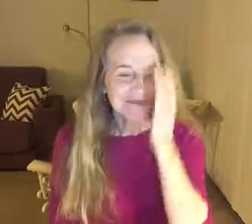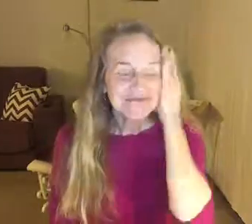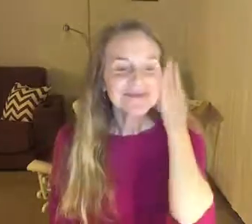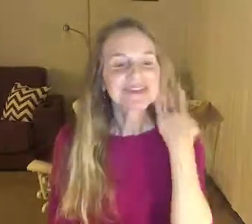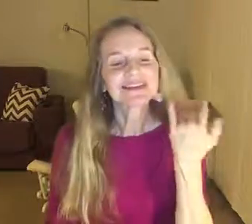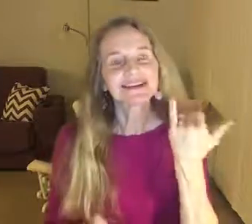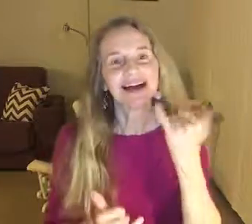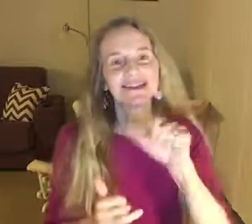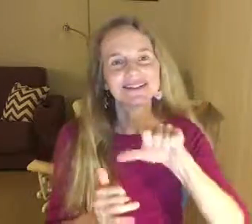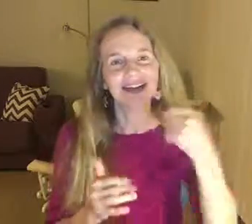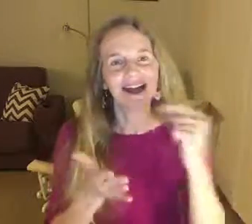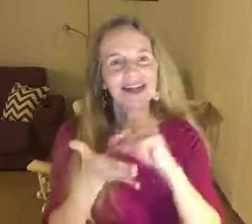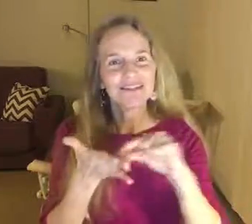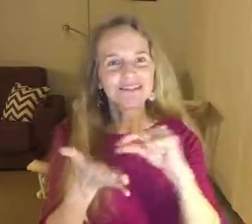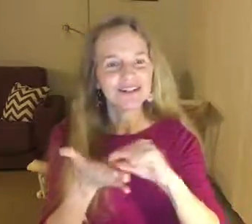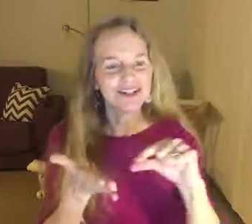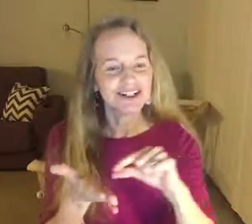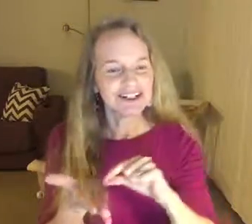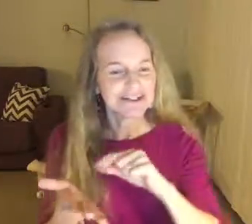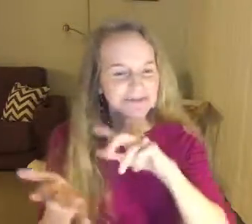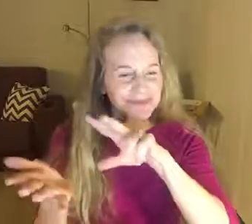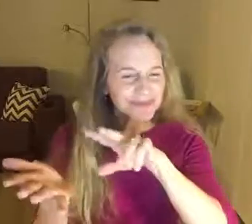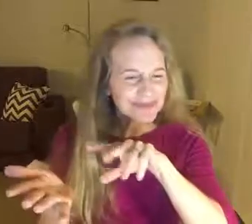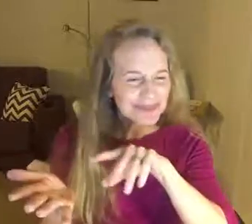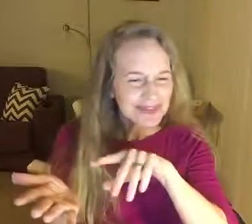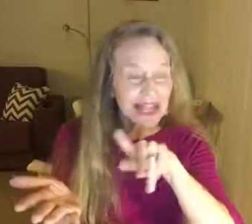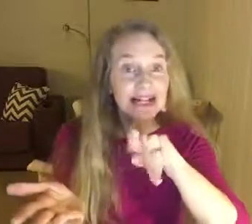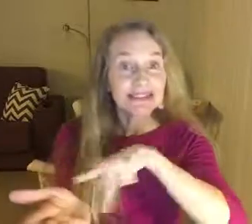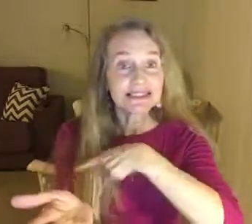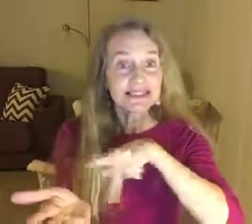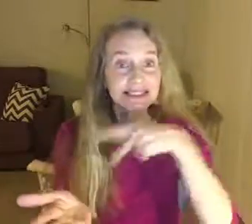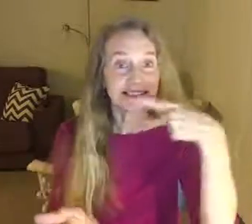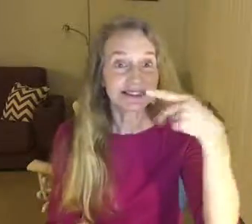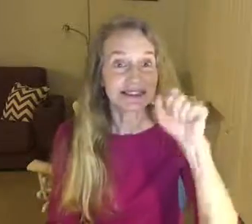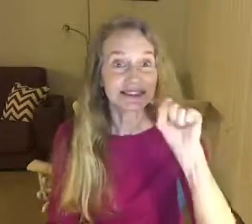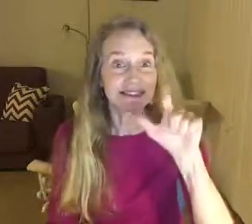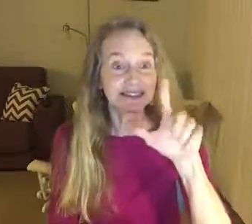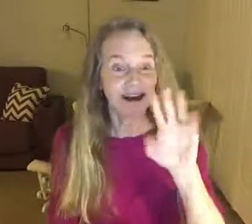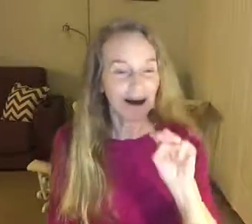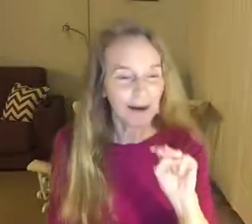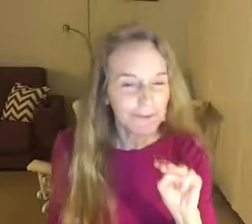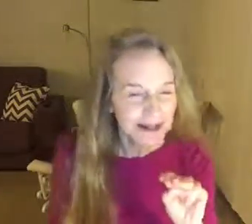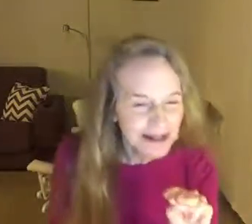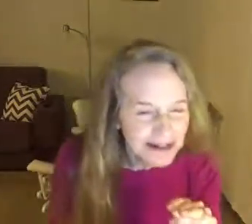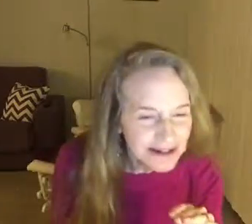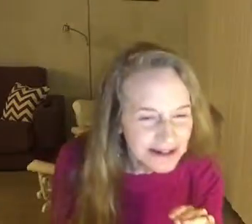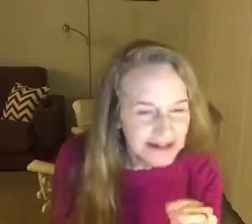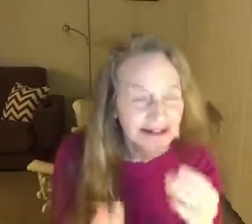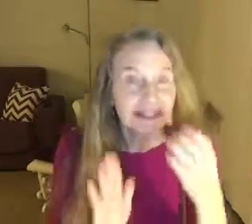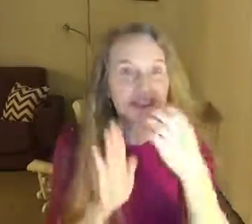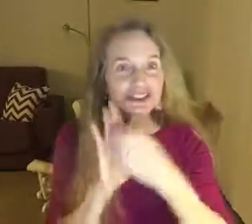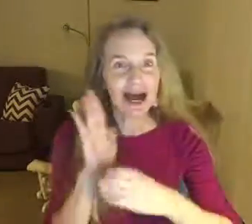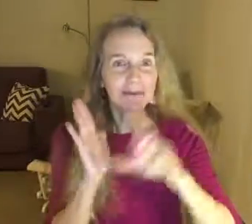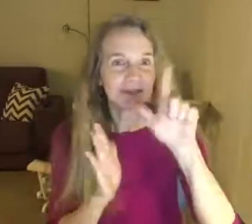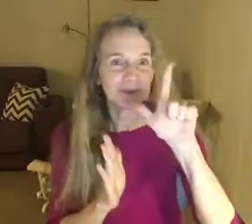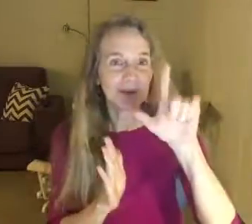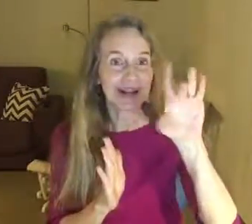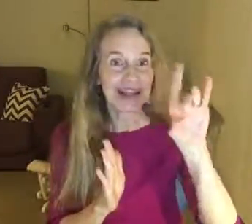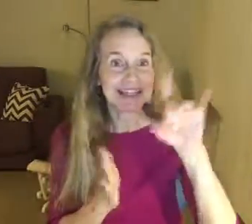Now to get out of the first song, chapter 28,